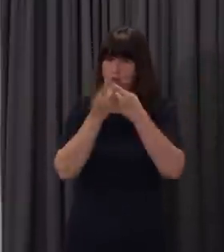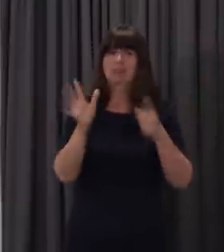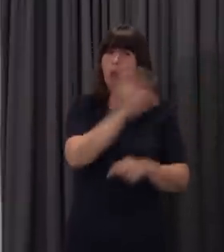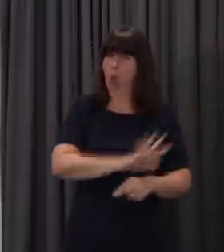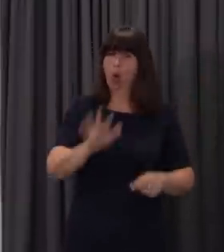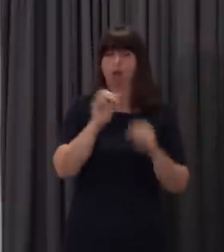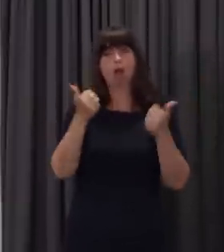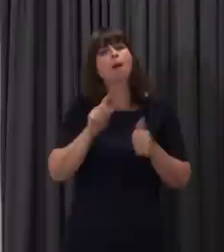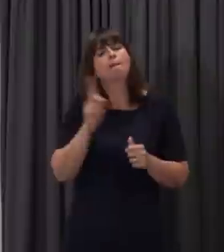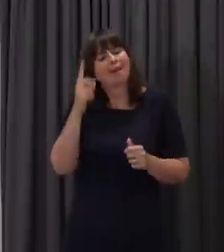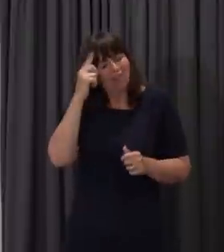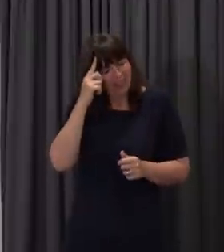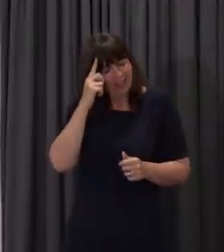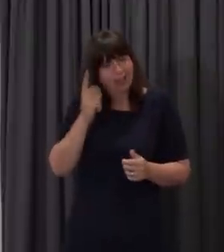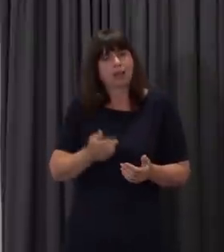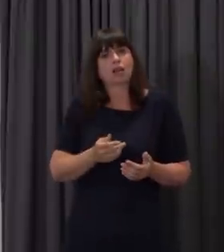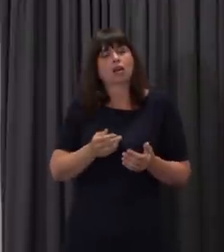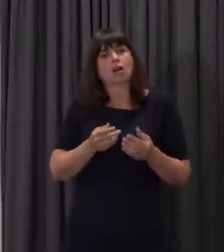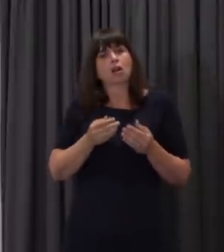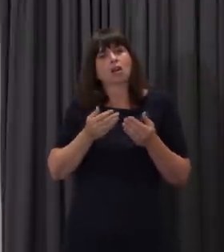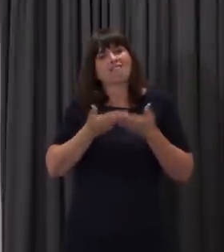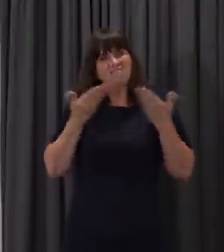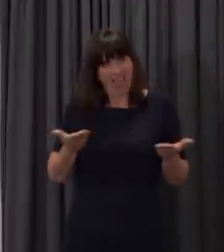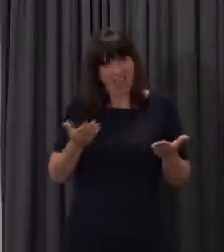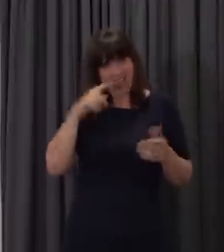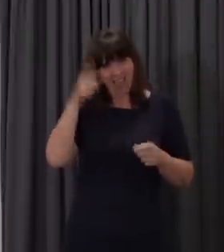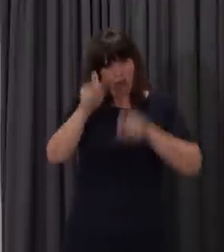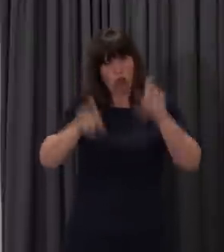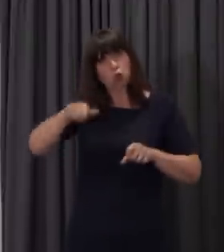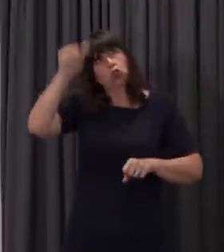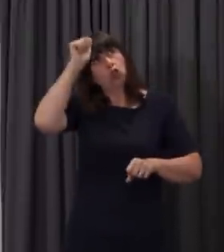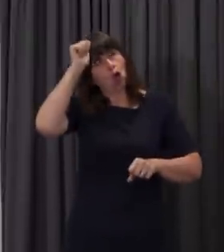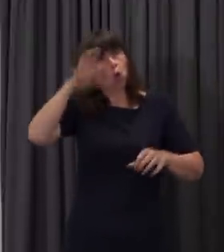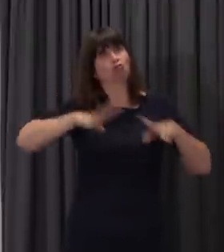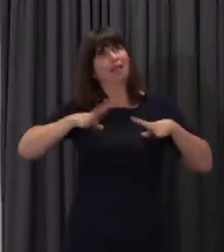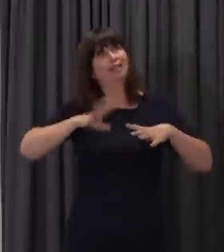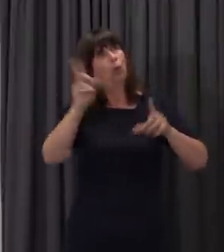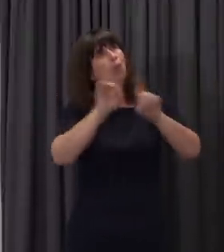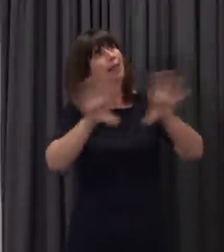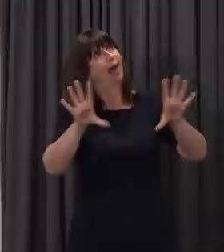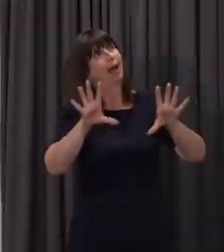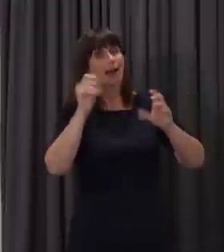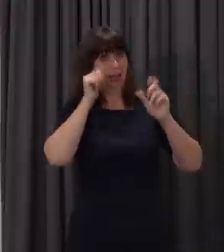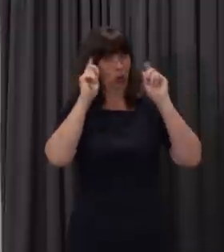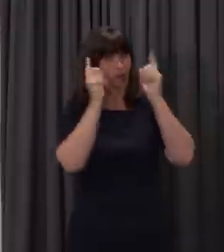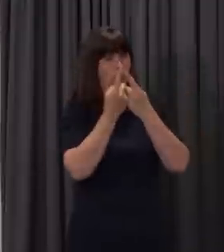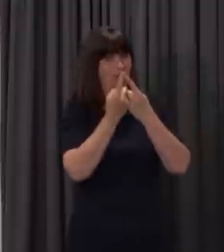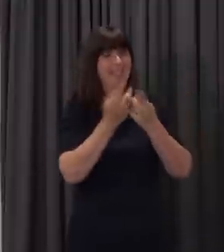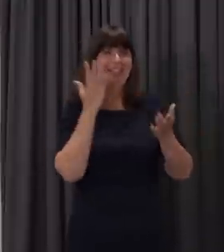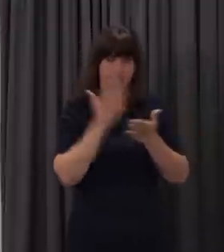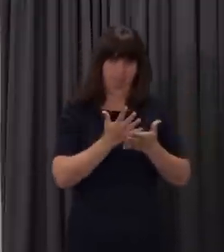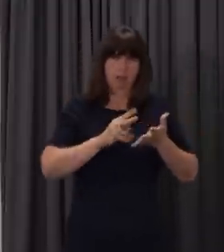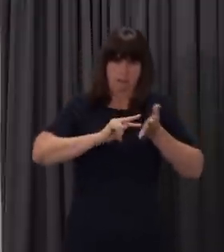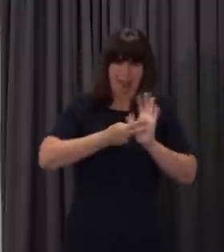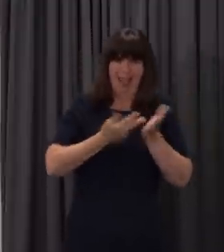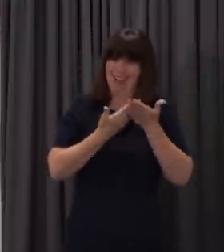for students, or prospective students, to know what their experience is going to look like. And I know universities are very keen to